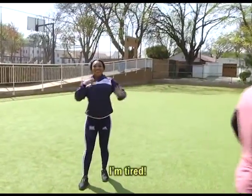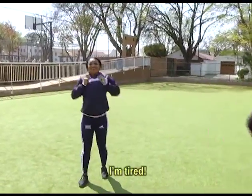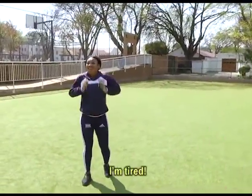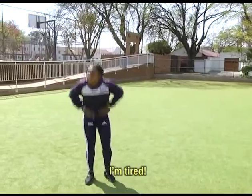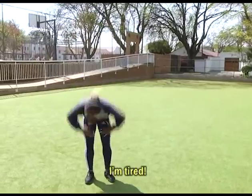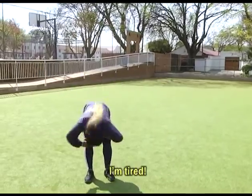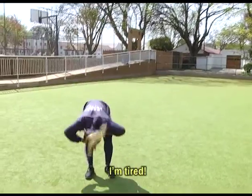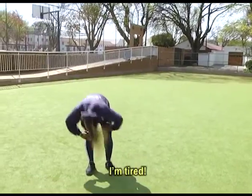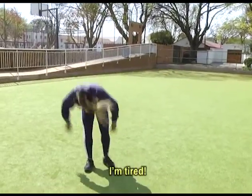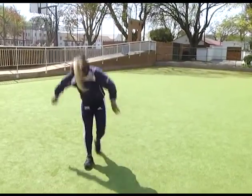I'm tired!